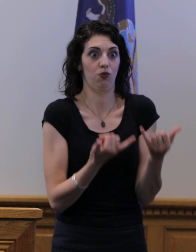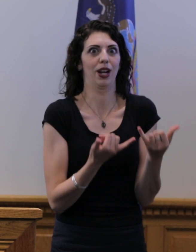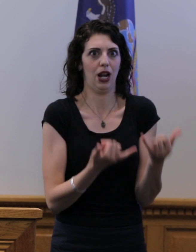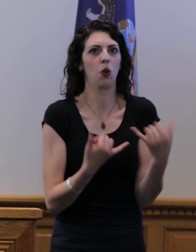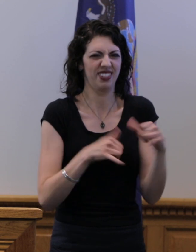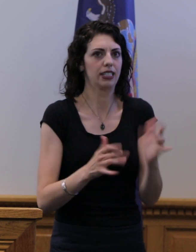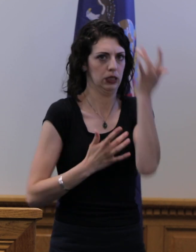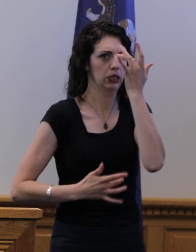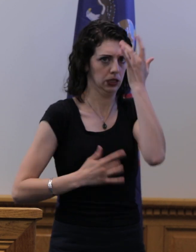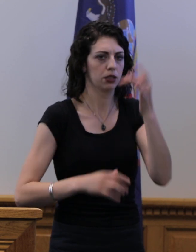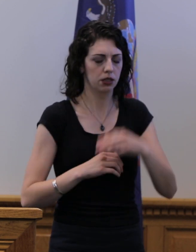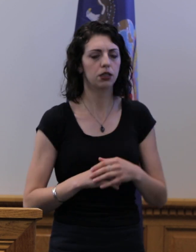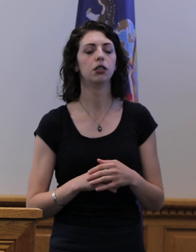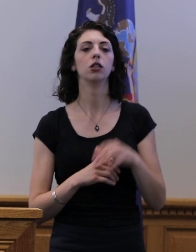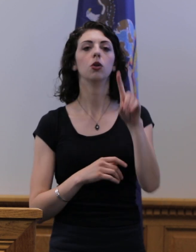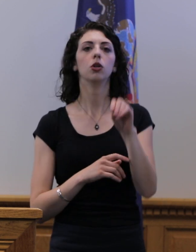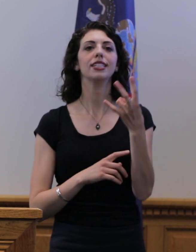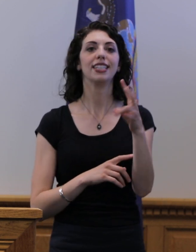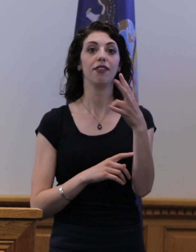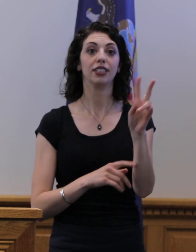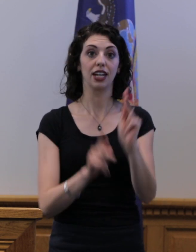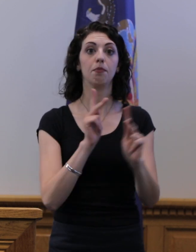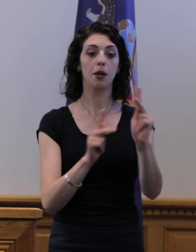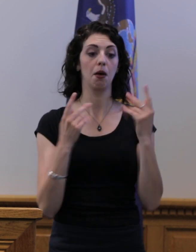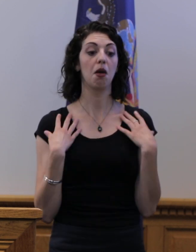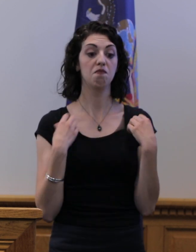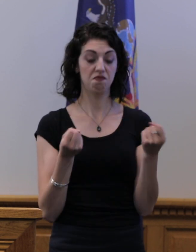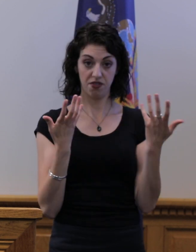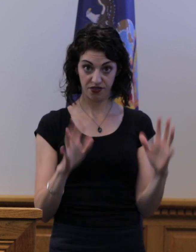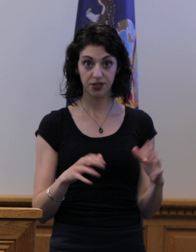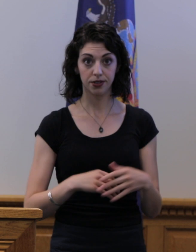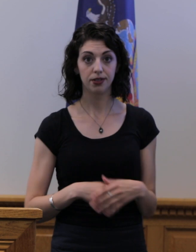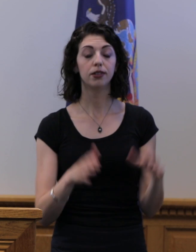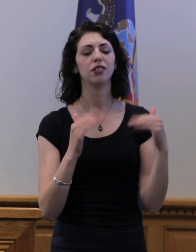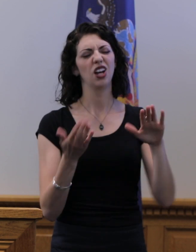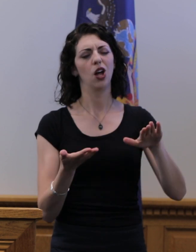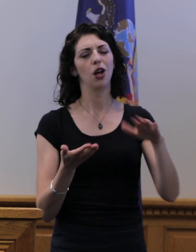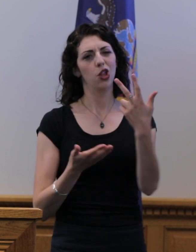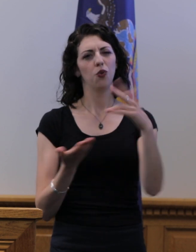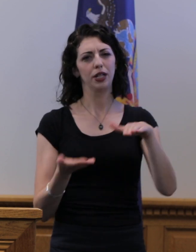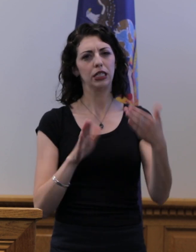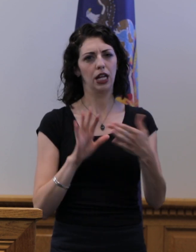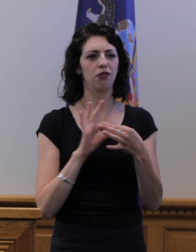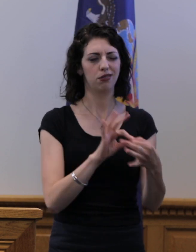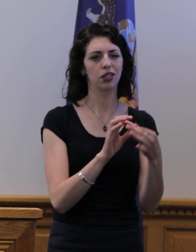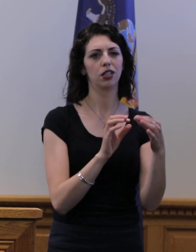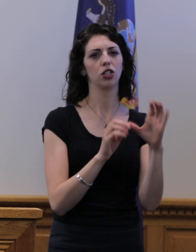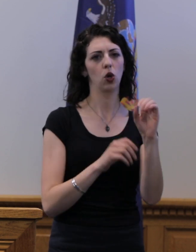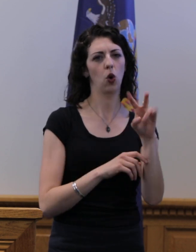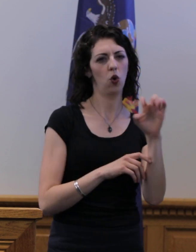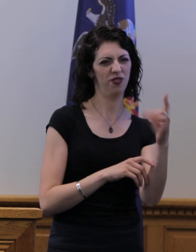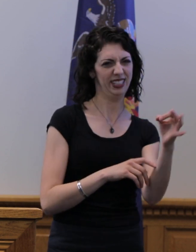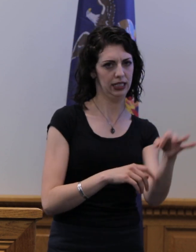COVID-19. We have 117 residents that have recovered. We have three deaths that have been related to COVID-19.